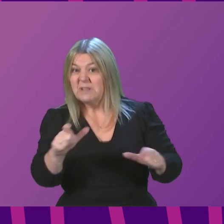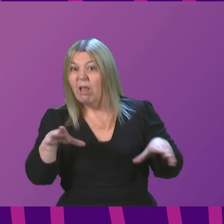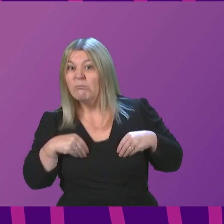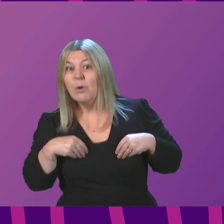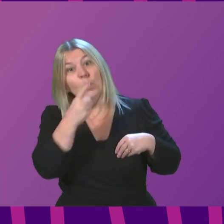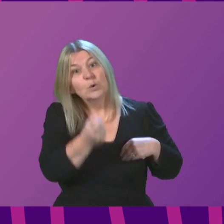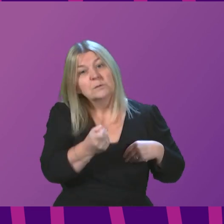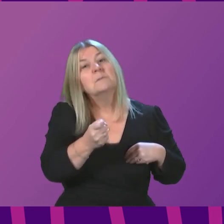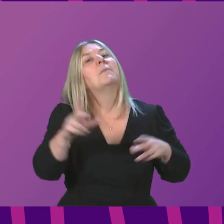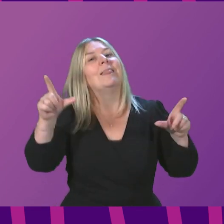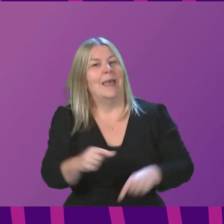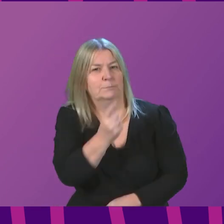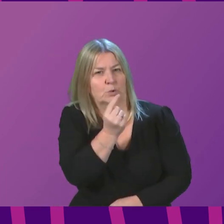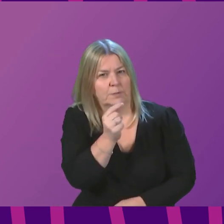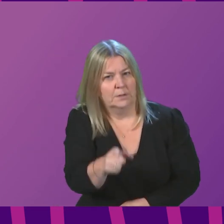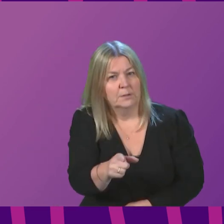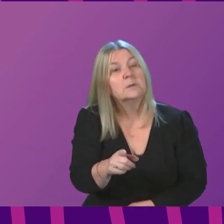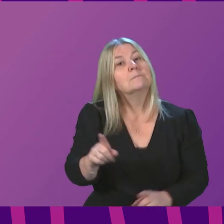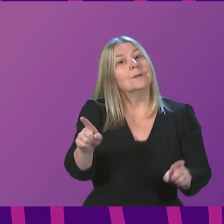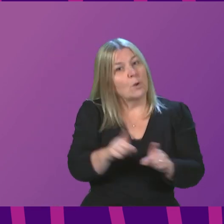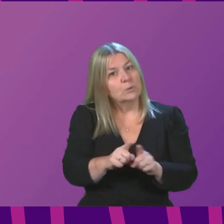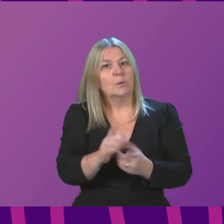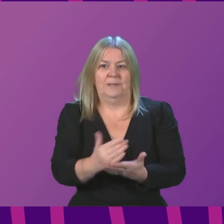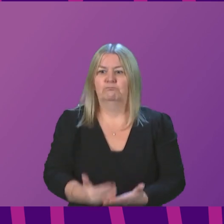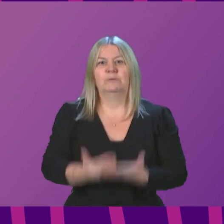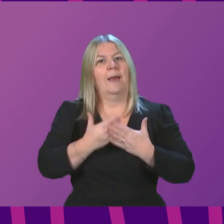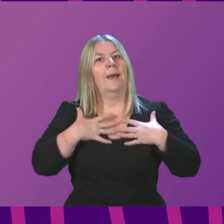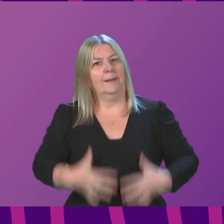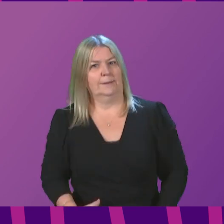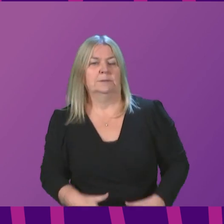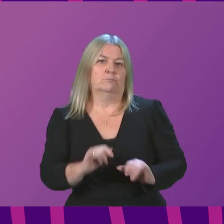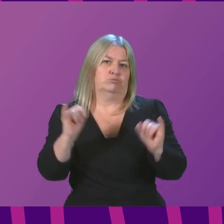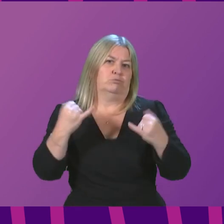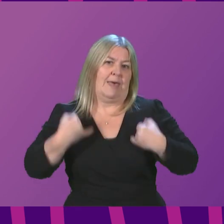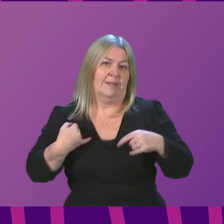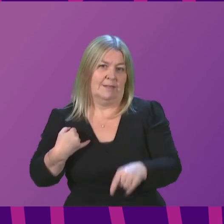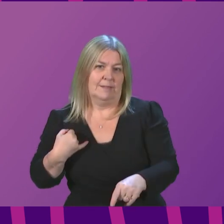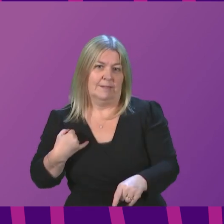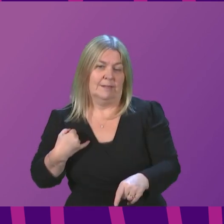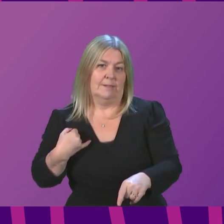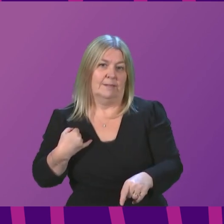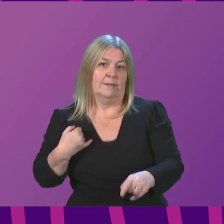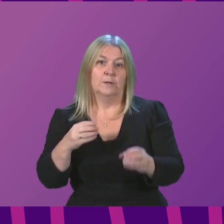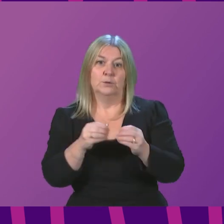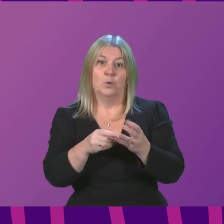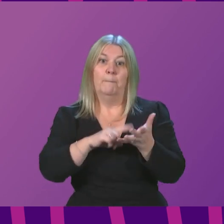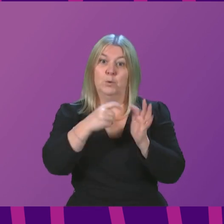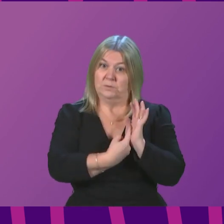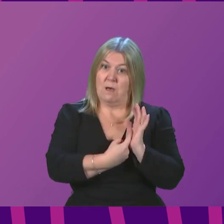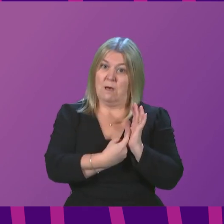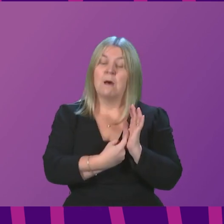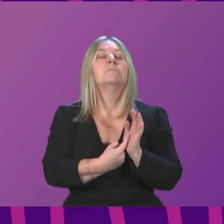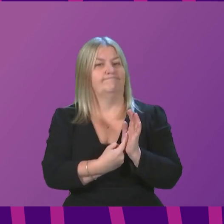is significantly enhance our protection against serious illness. Getting boosted could quite literally